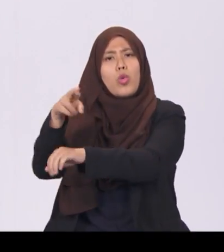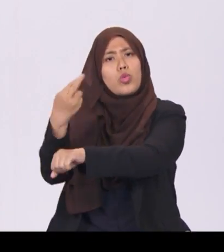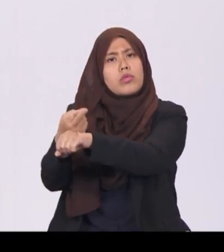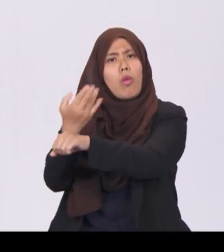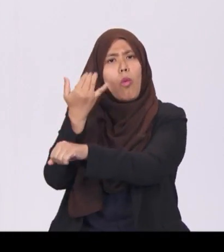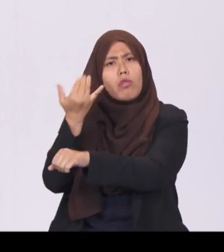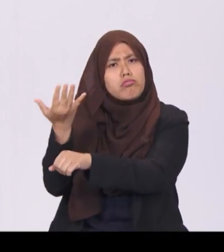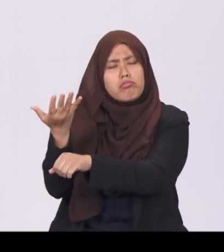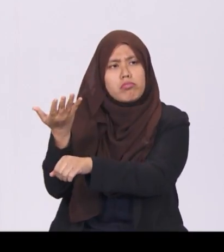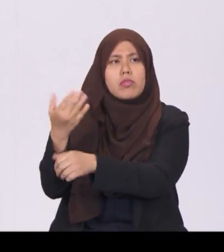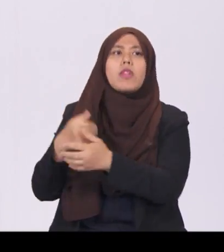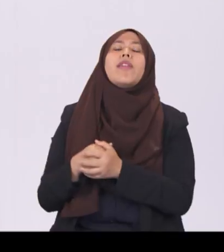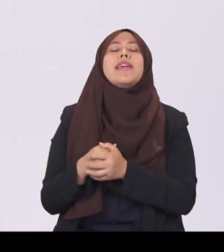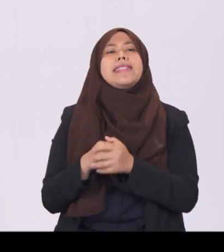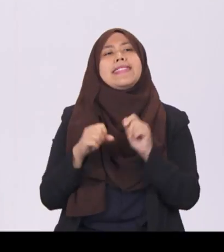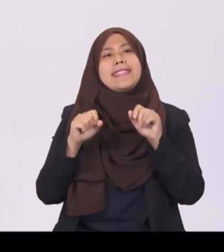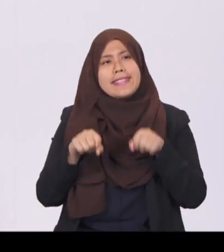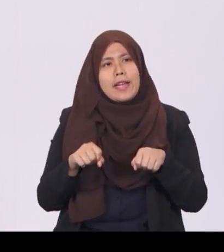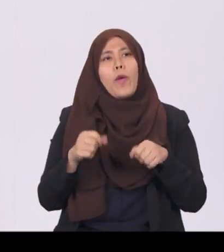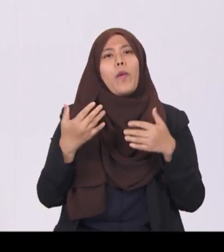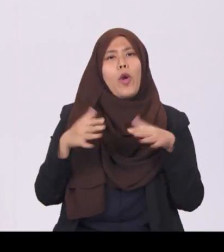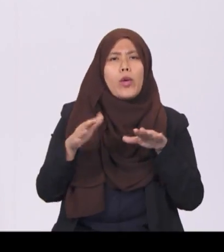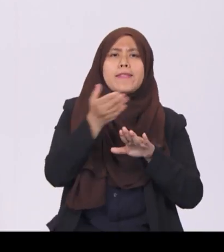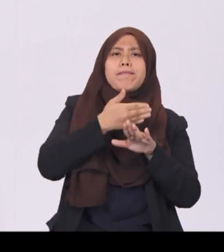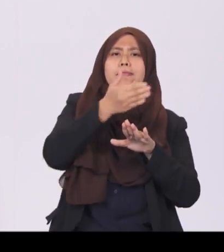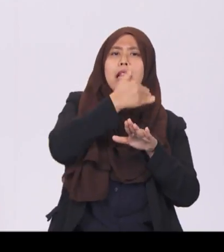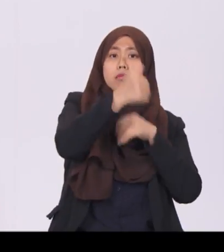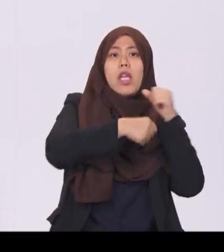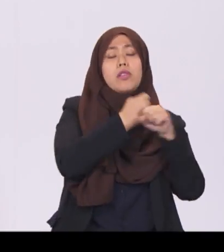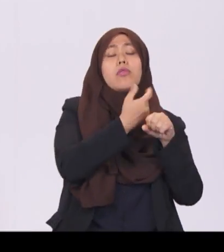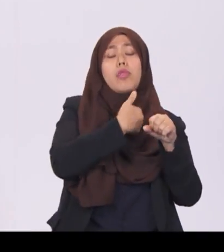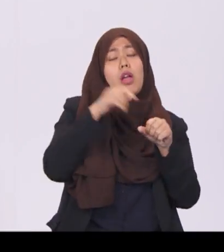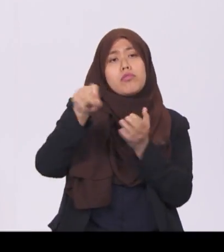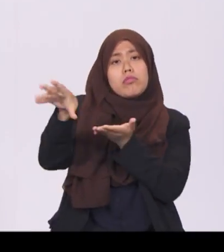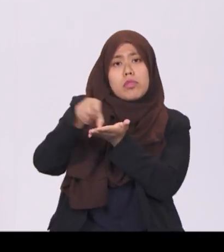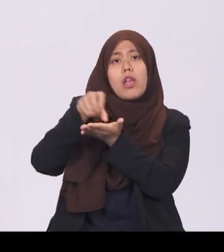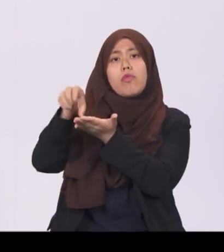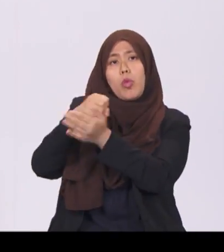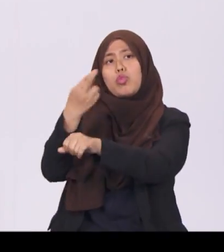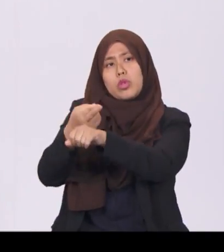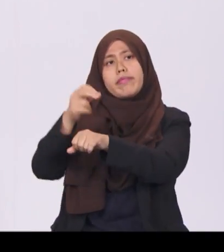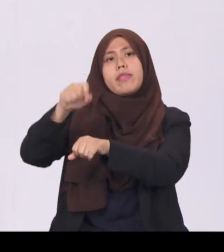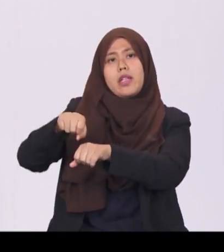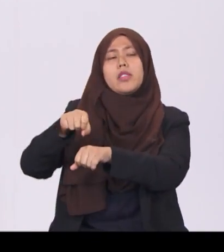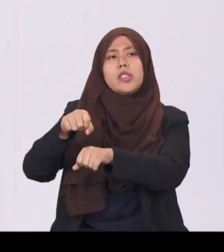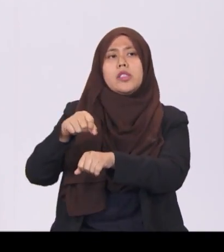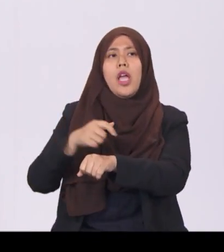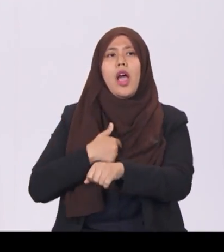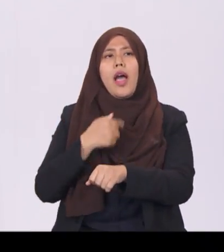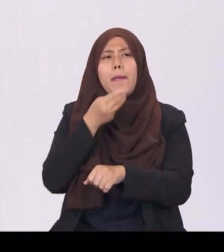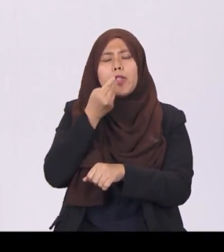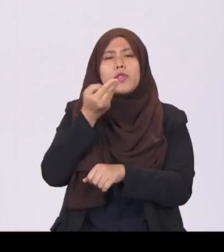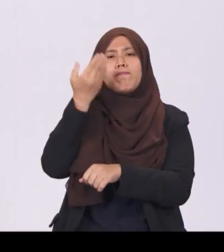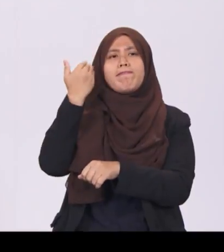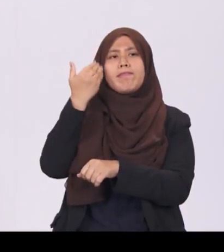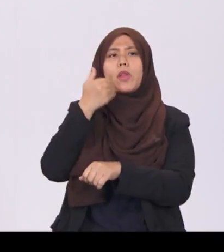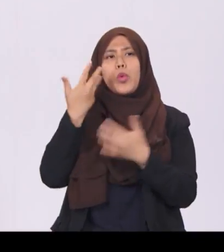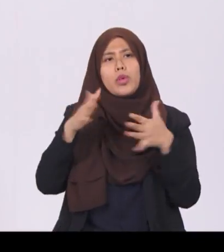Indeed, we have been doing so over the last decade. I mentioned earlier that we introduced the NIR framework